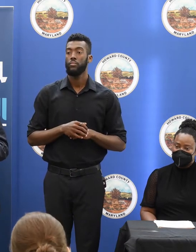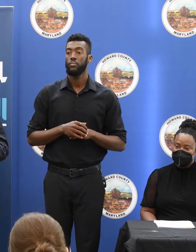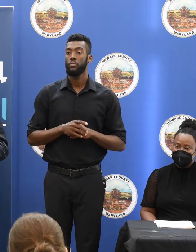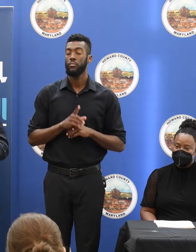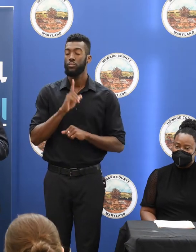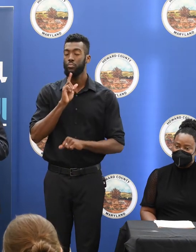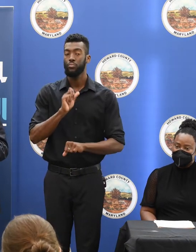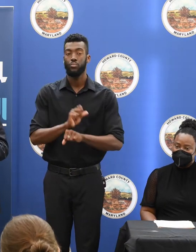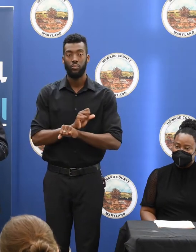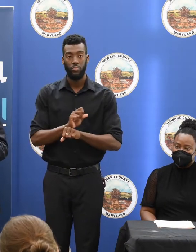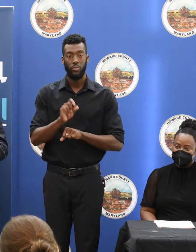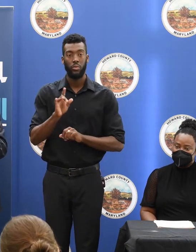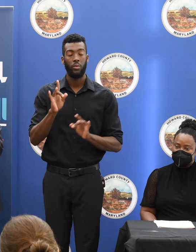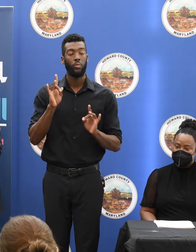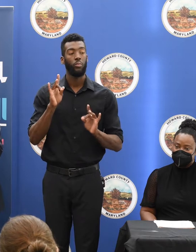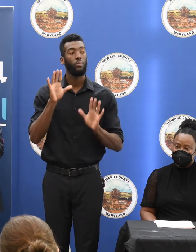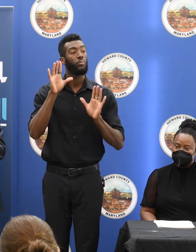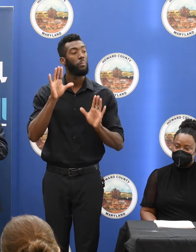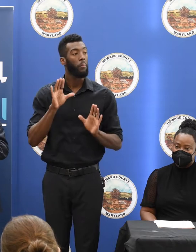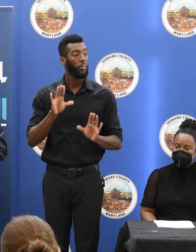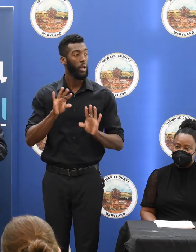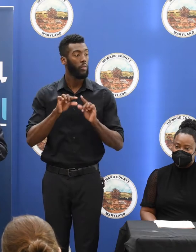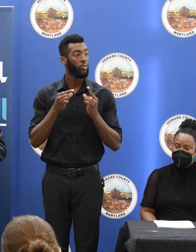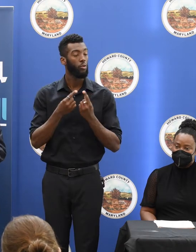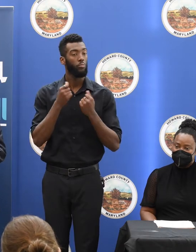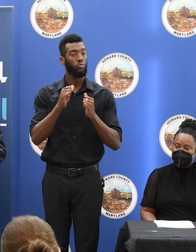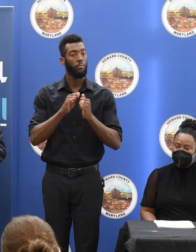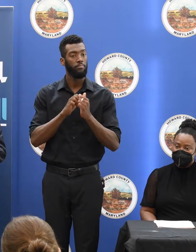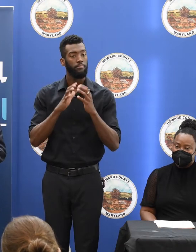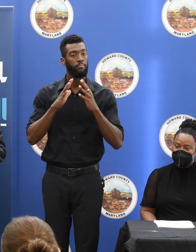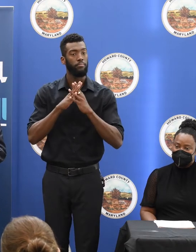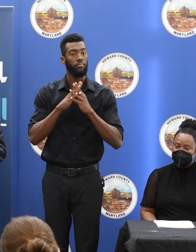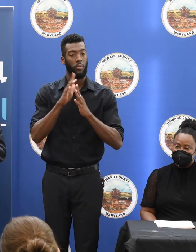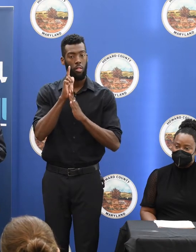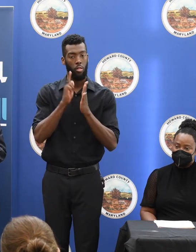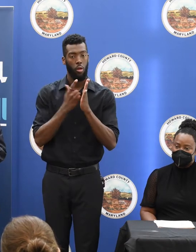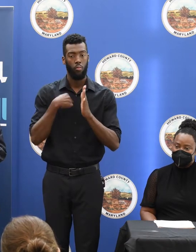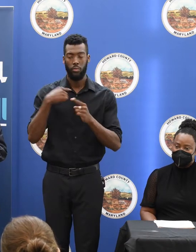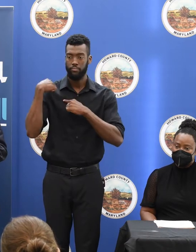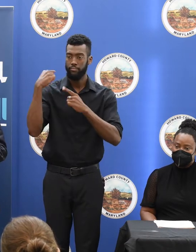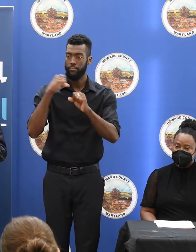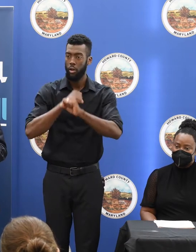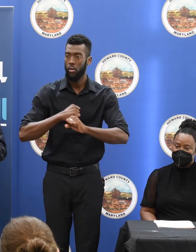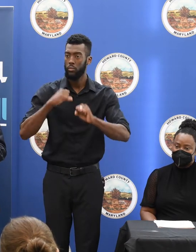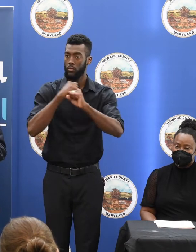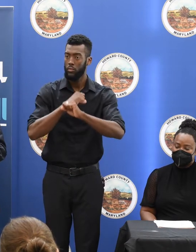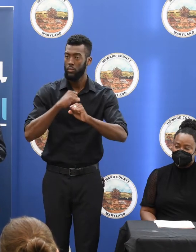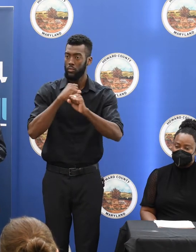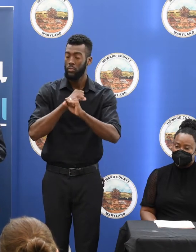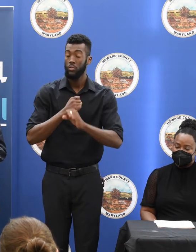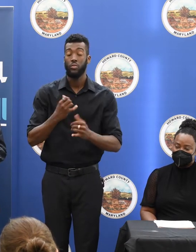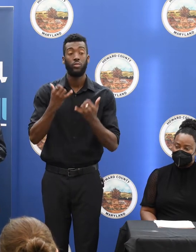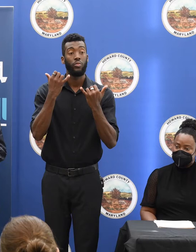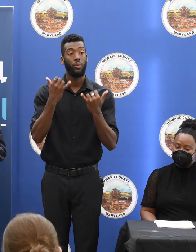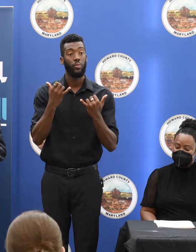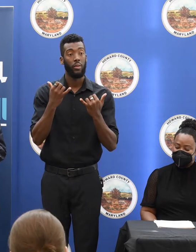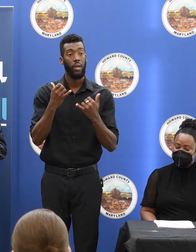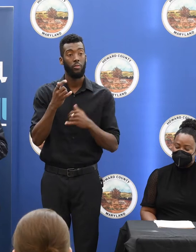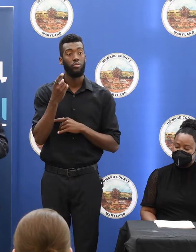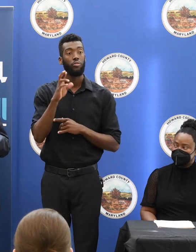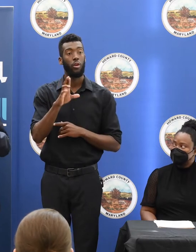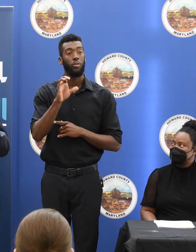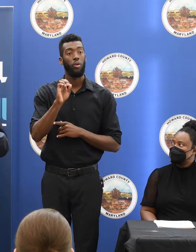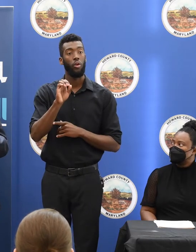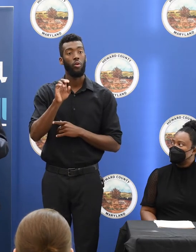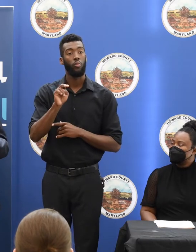group who are doing a lot to implement the law that we all fought so hard for. So right now I'd like to ask Dr. Onokawa to